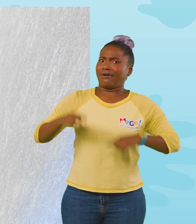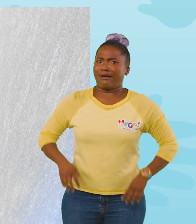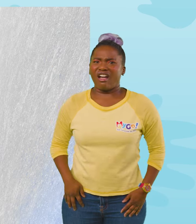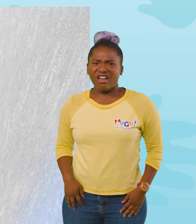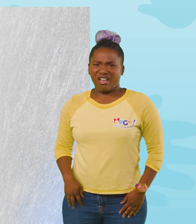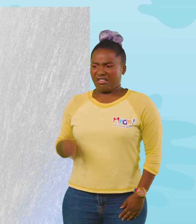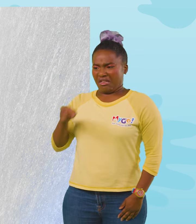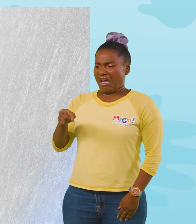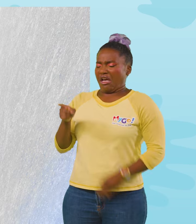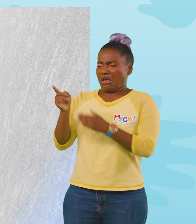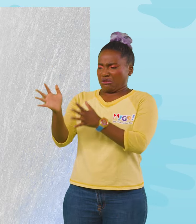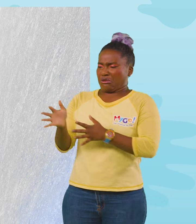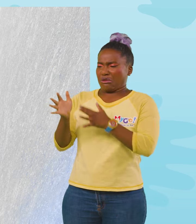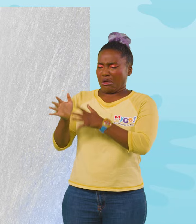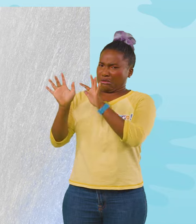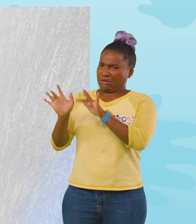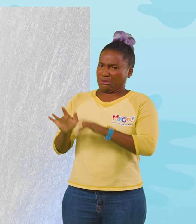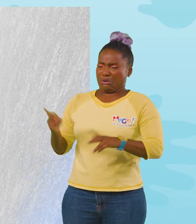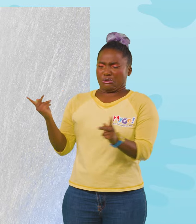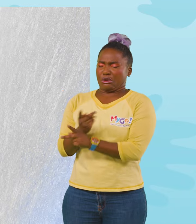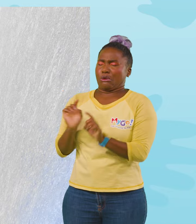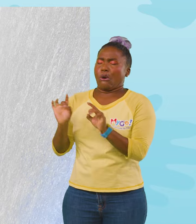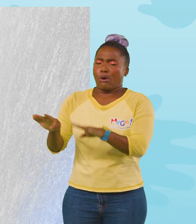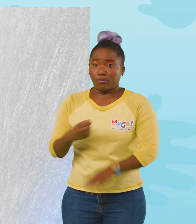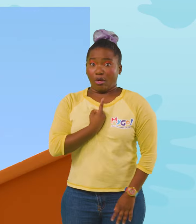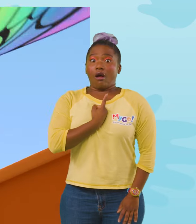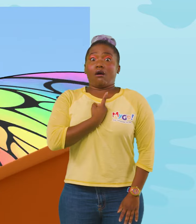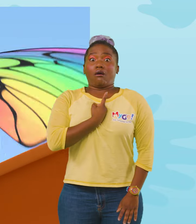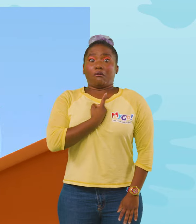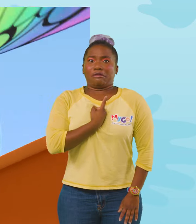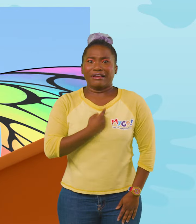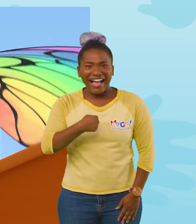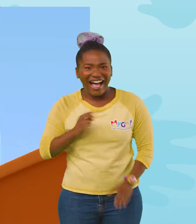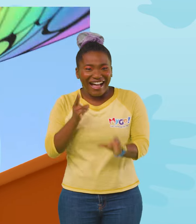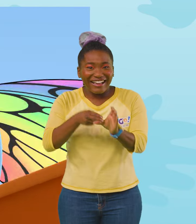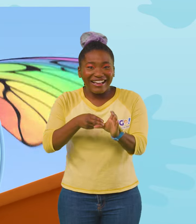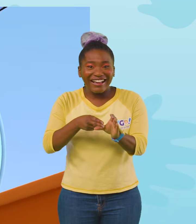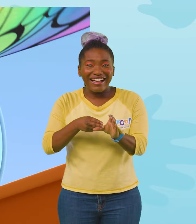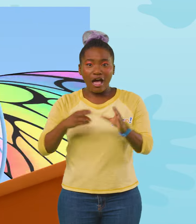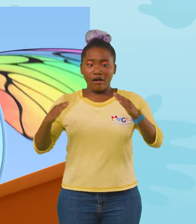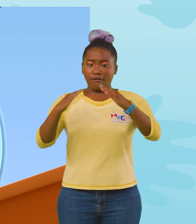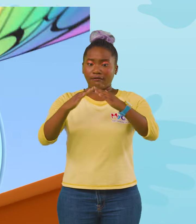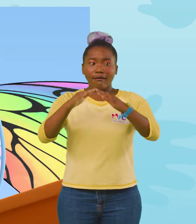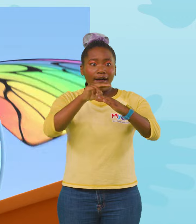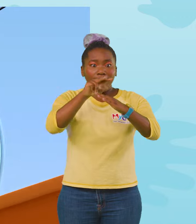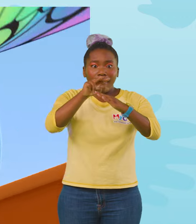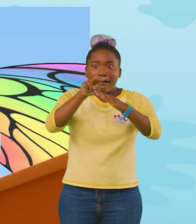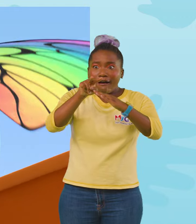Nothing worse than old snow! Can I tag along? I want to see what it's like on top of the tallest